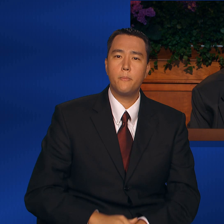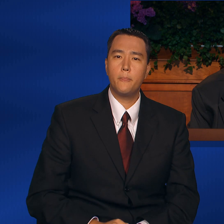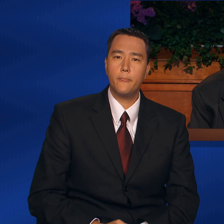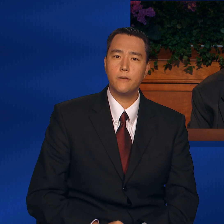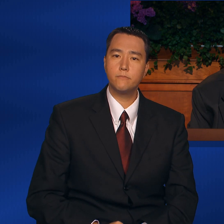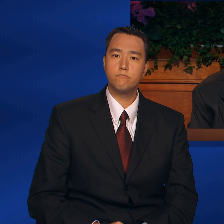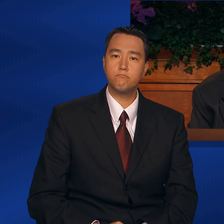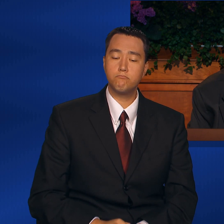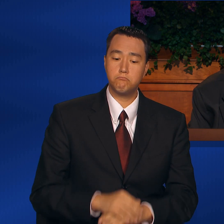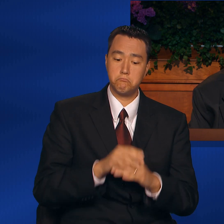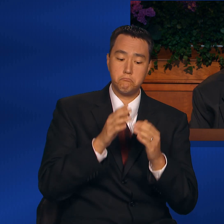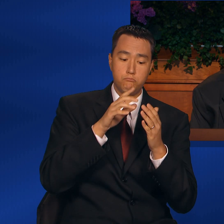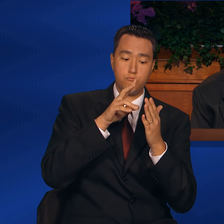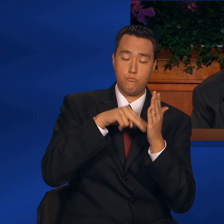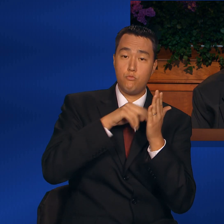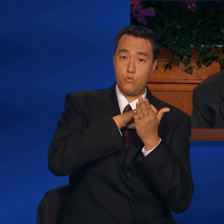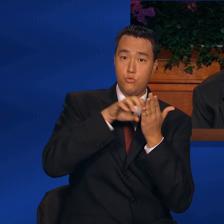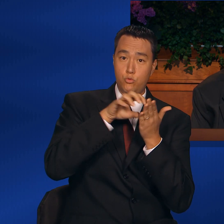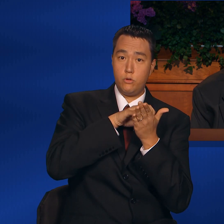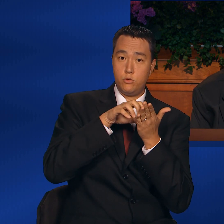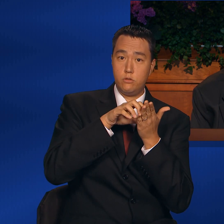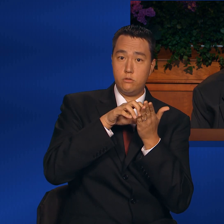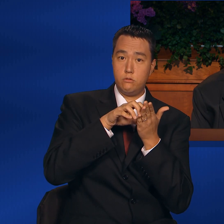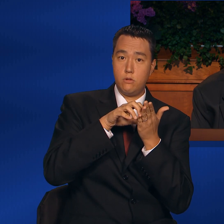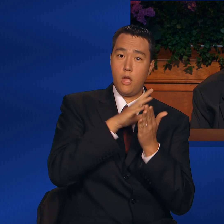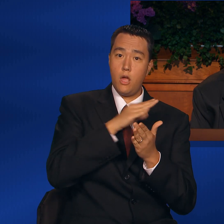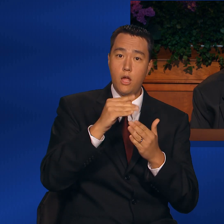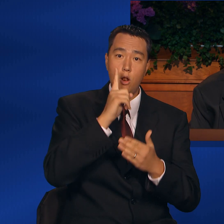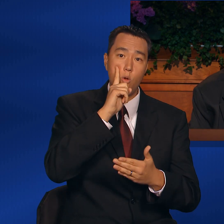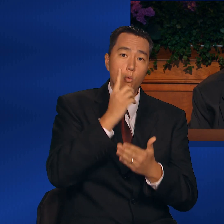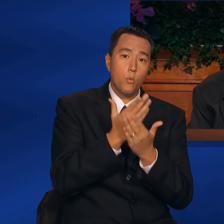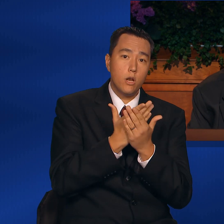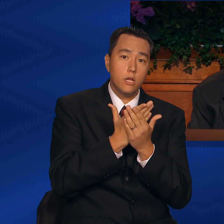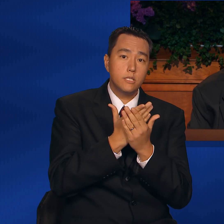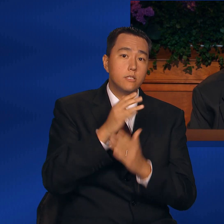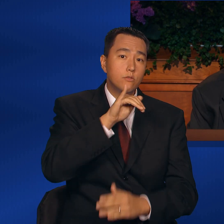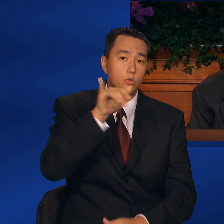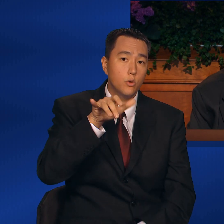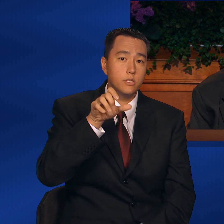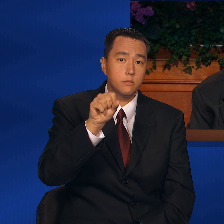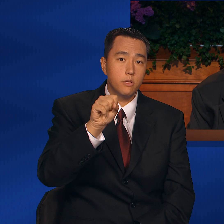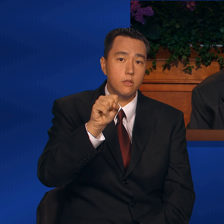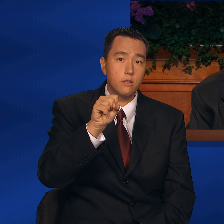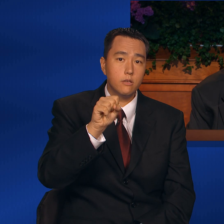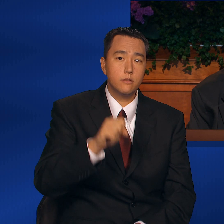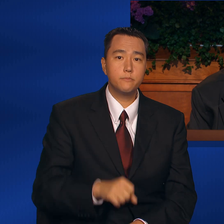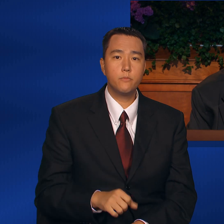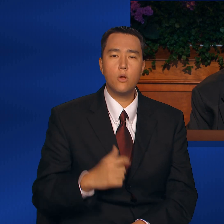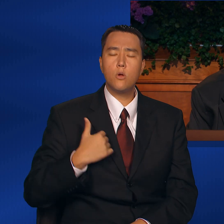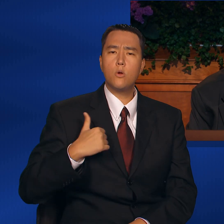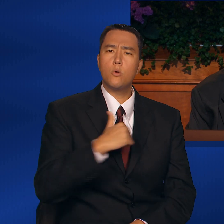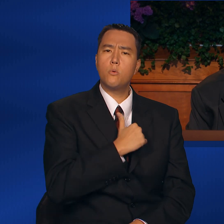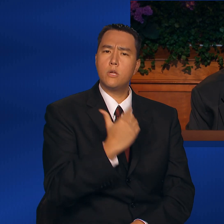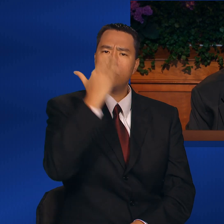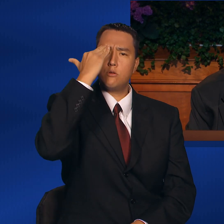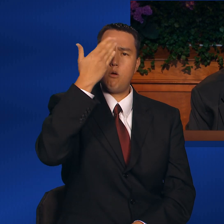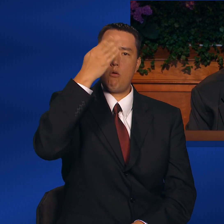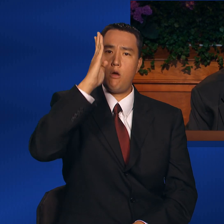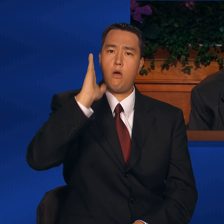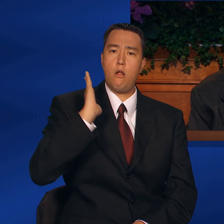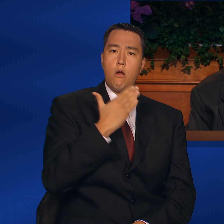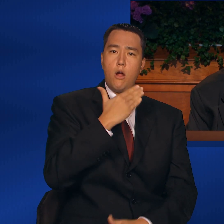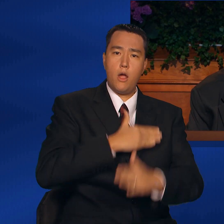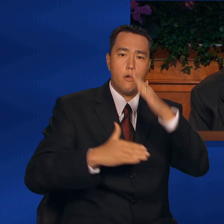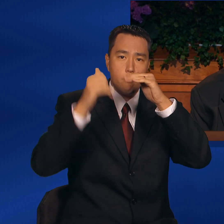Through the scriptures and the witness of Joseph Smith, we know that God, our Heavenly